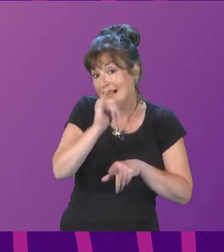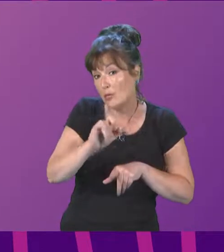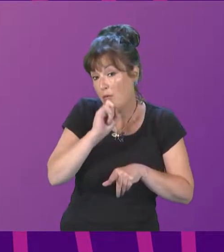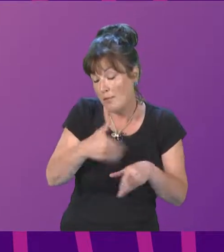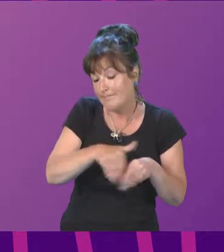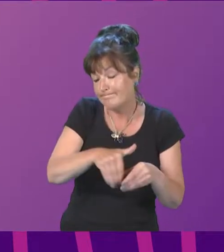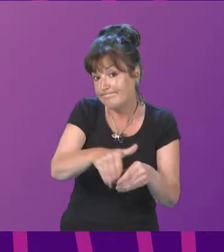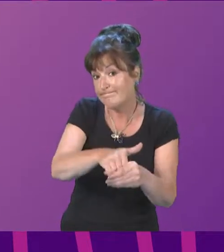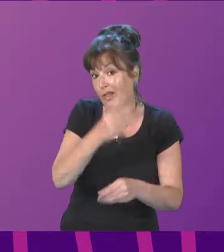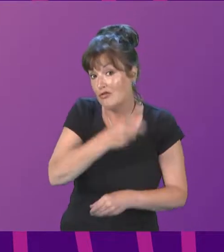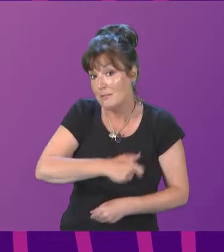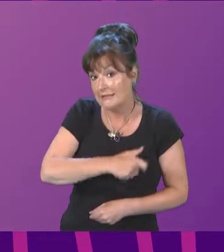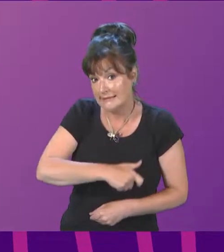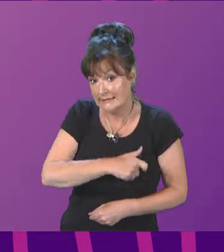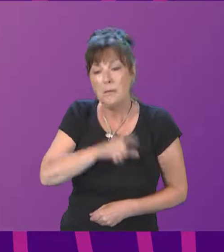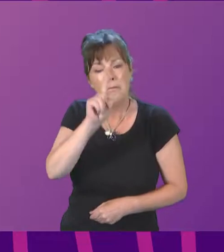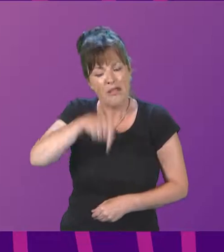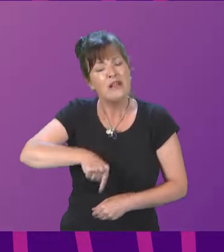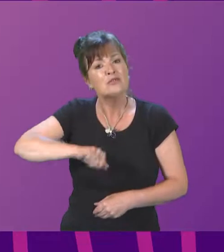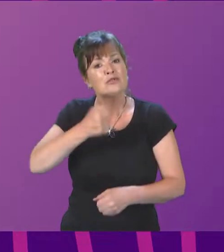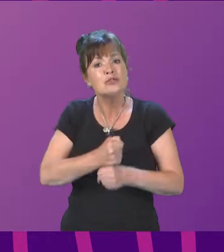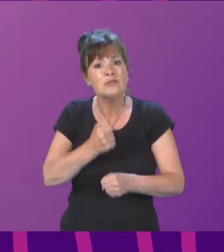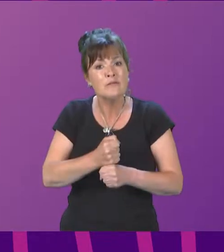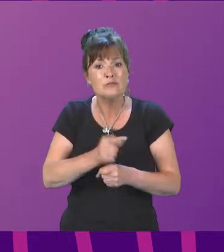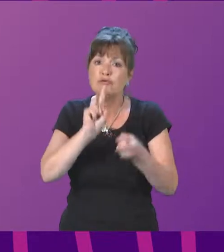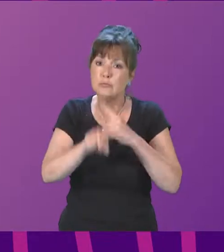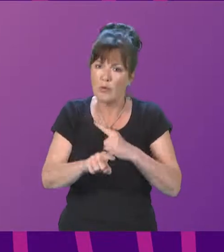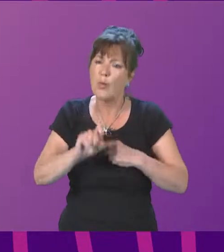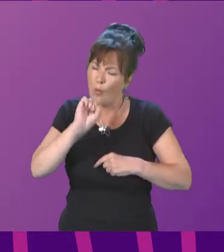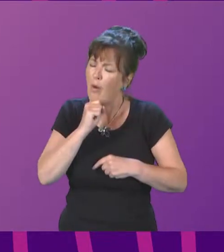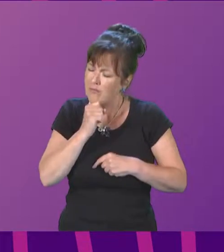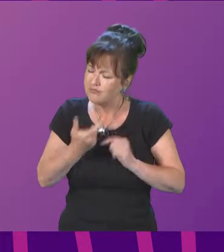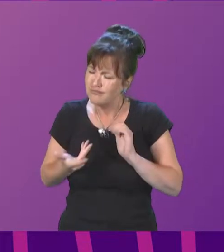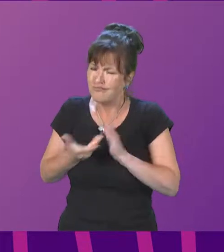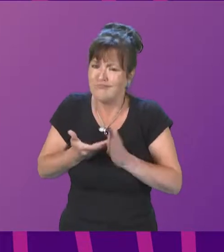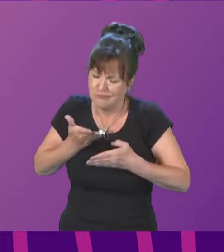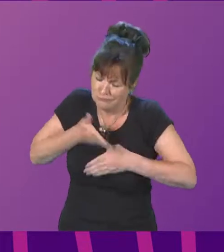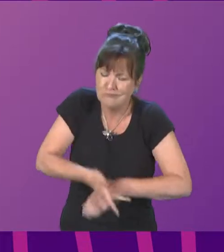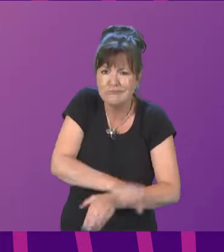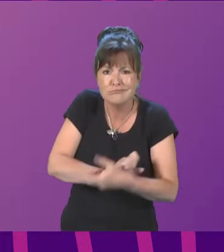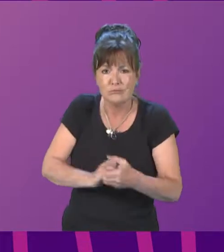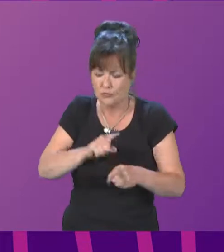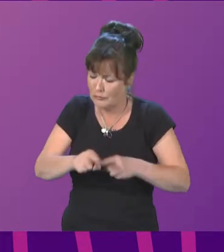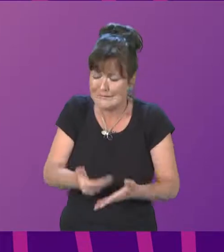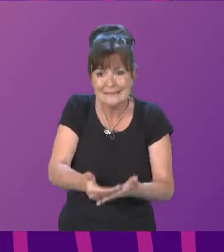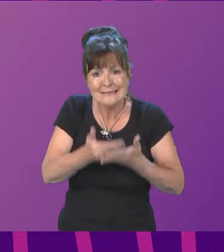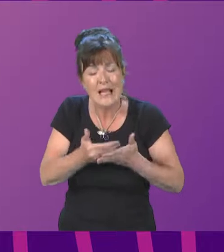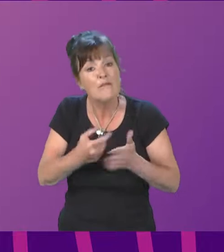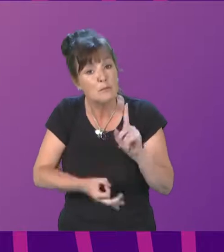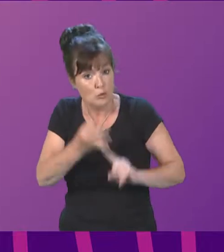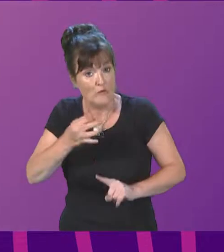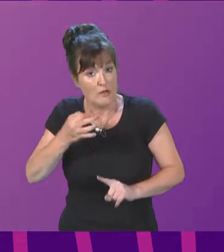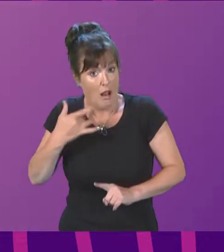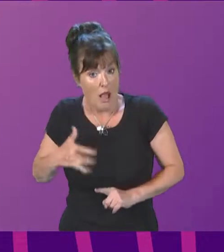However, this Government's response will be to redouble our commitment to the national mission on saving and improving lives. The principles